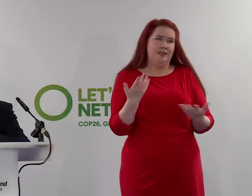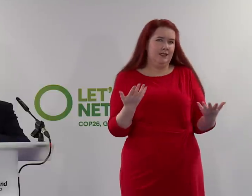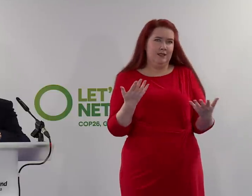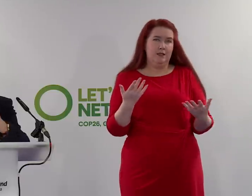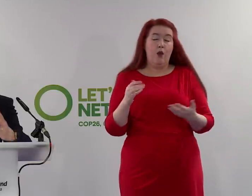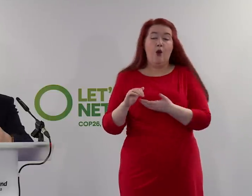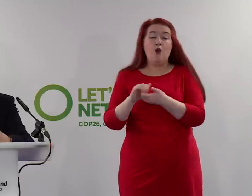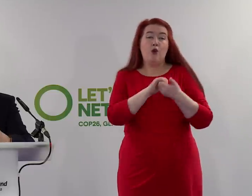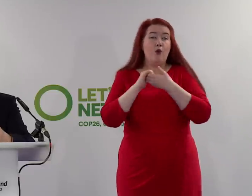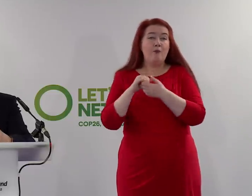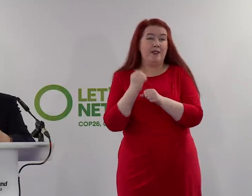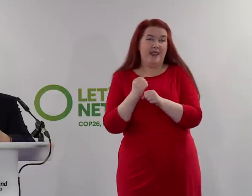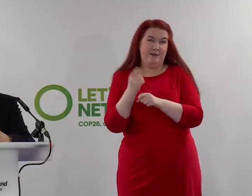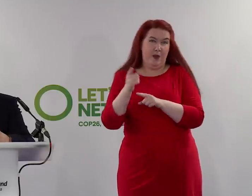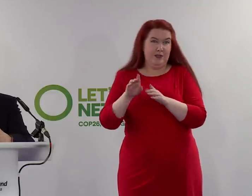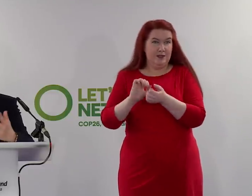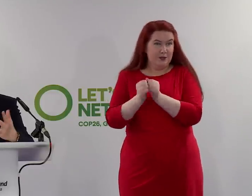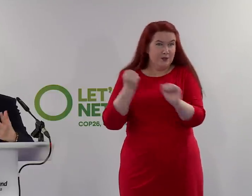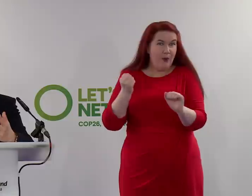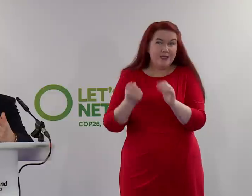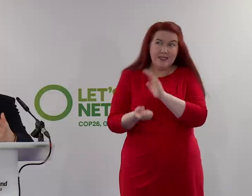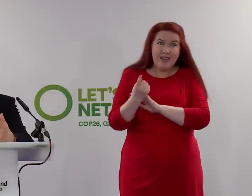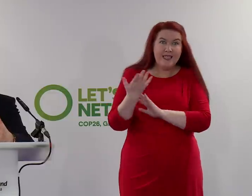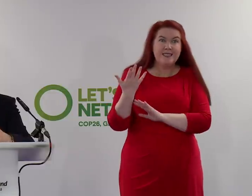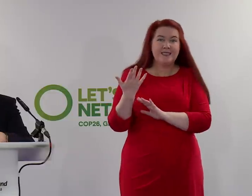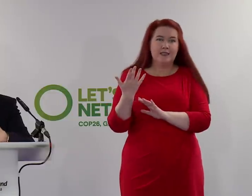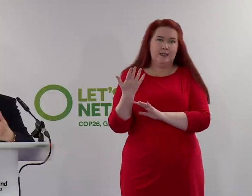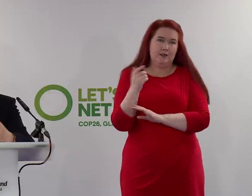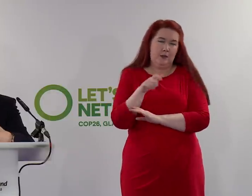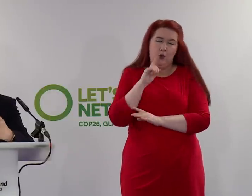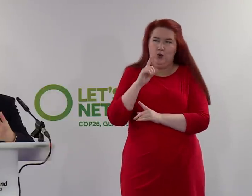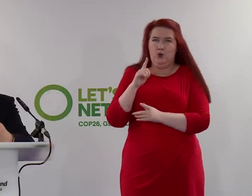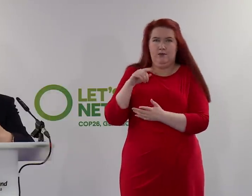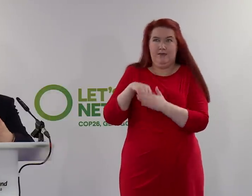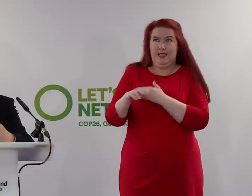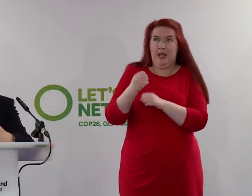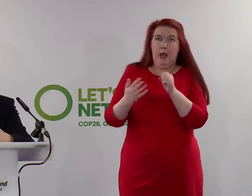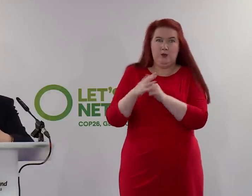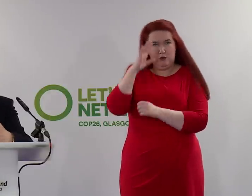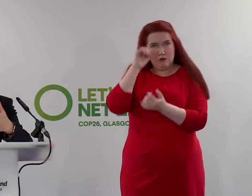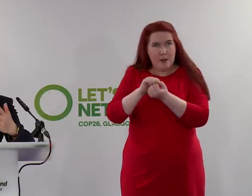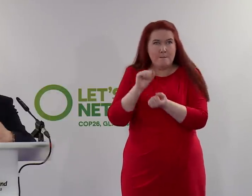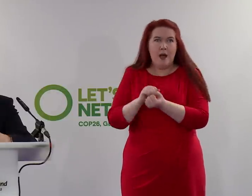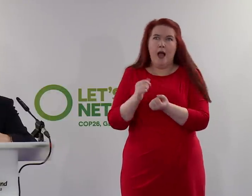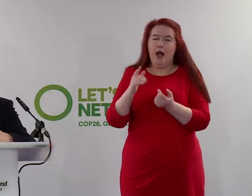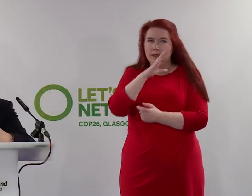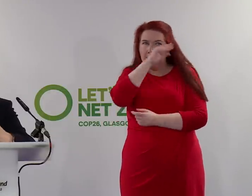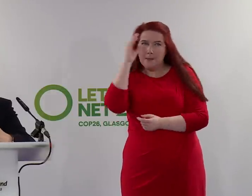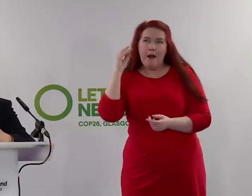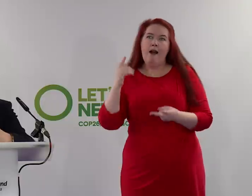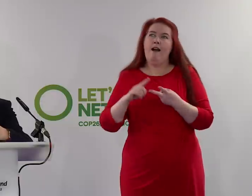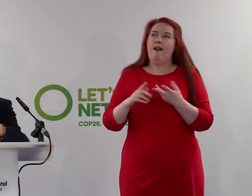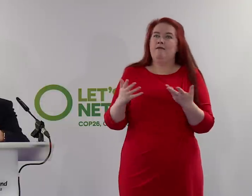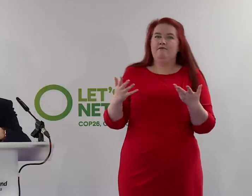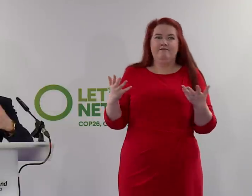was a big sporting occasion where, you know, those of us who were in and around the city at the time remember, it was in the summer, there was,